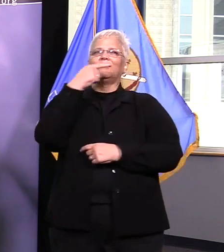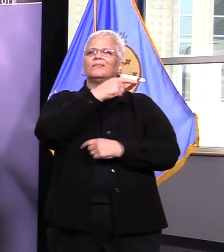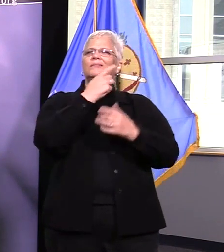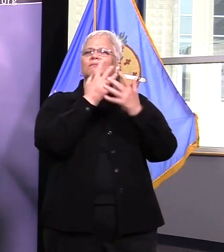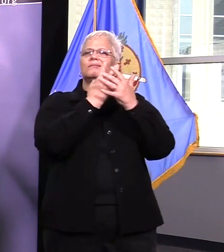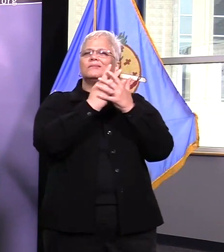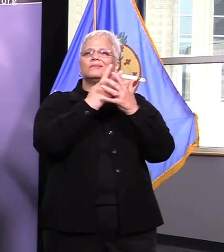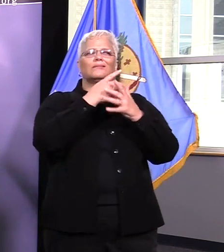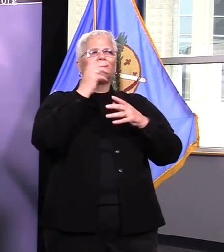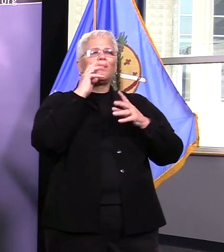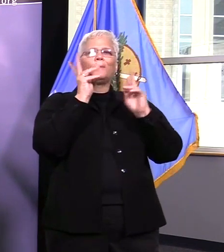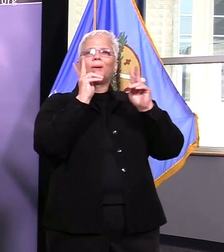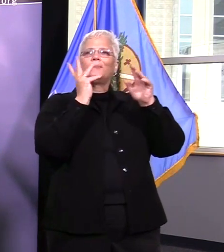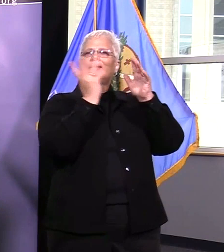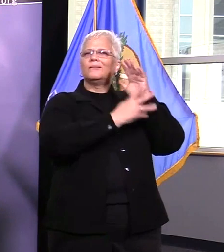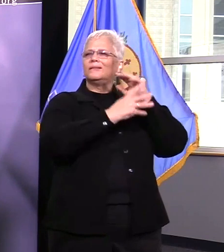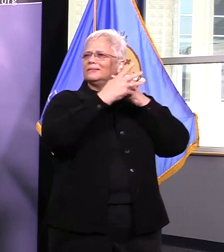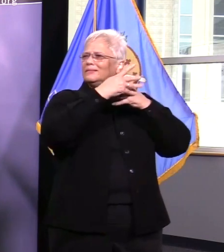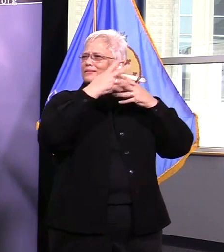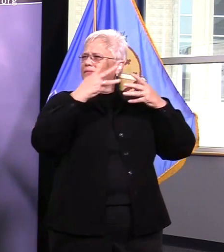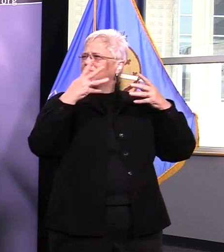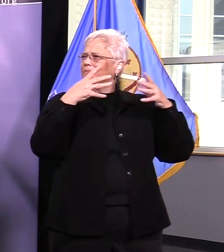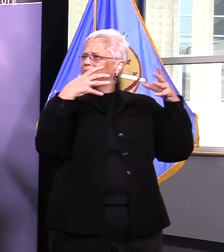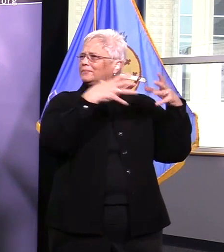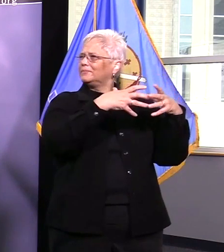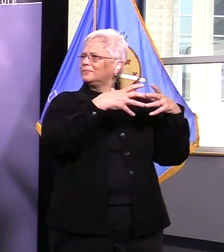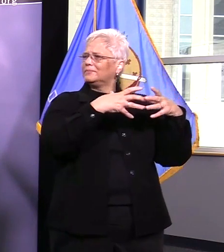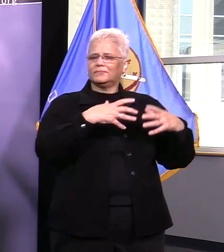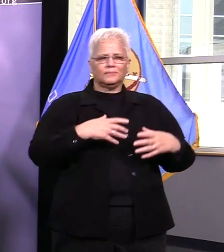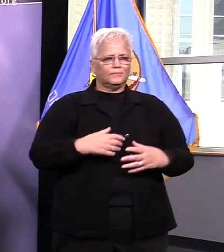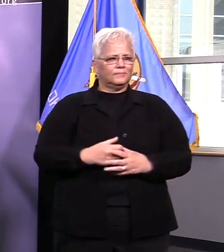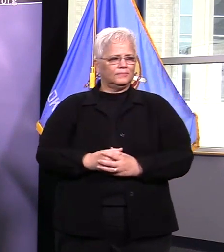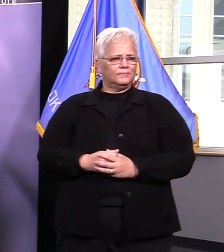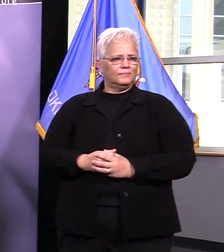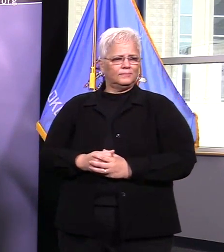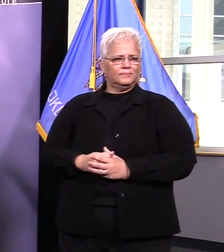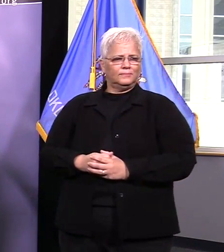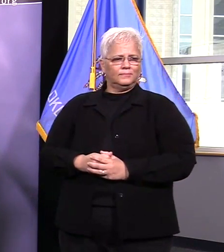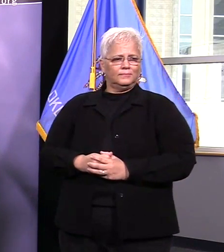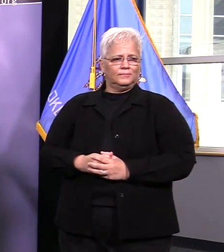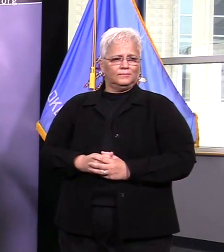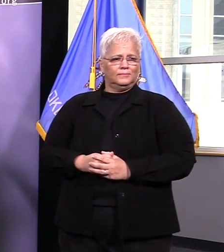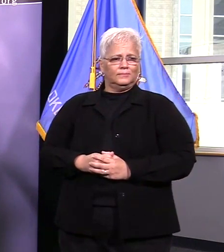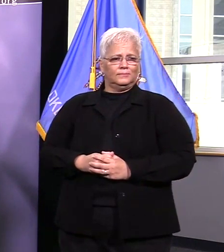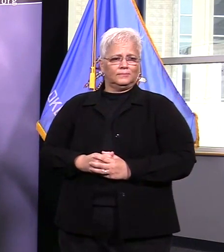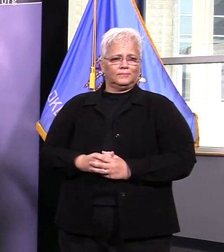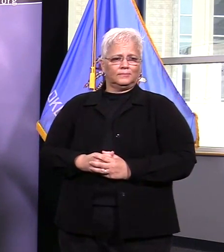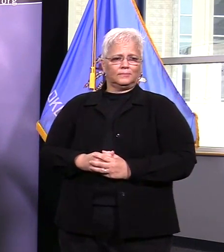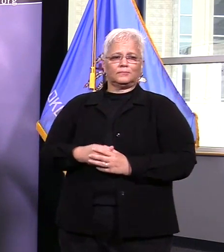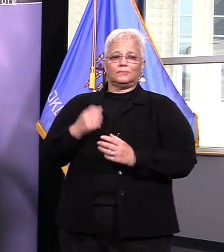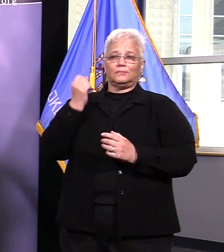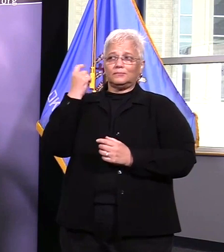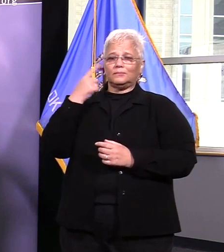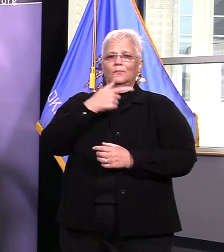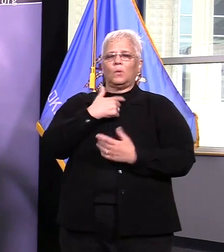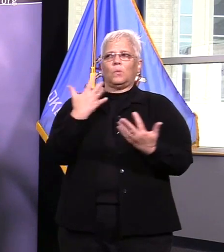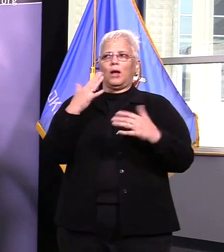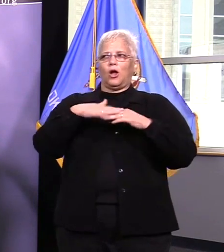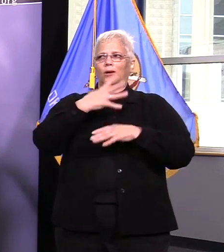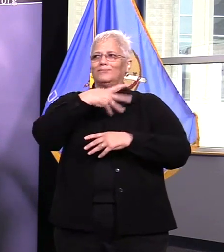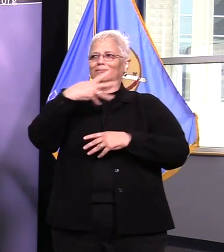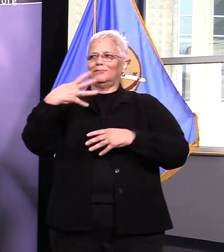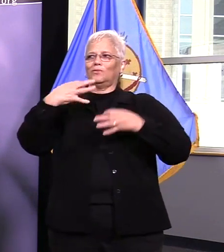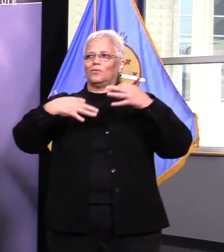those awaiting immigration court or awaiting deportation i'm not sure on the numbers as far as the guidelines